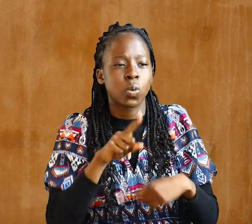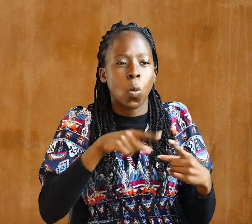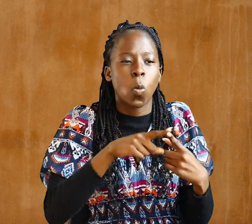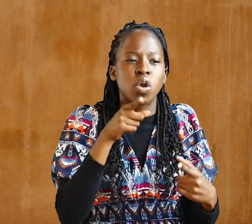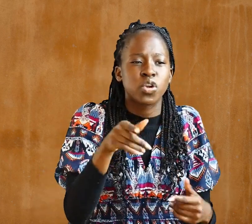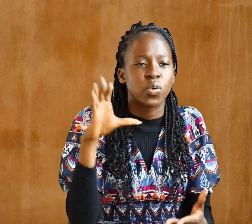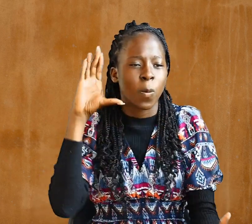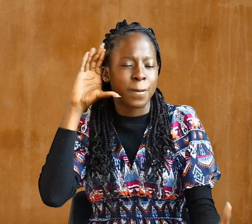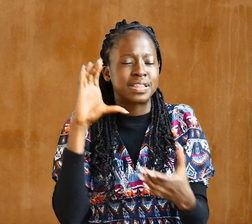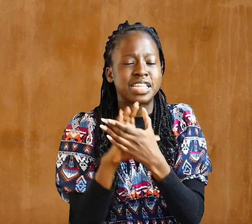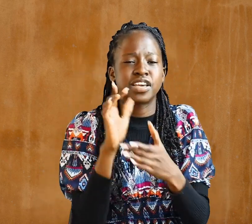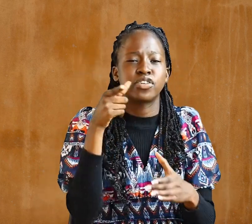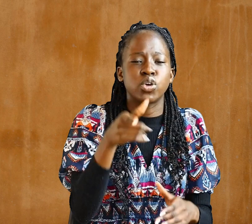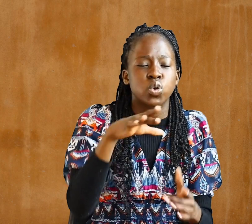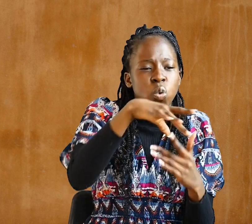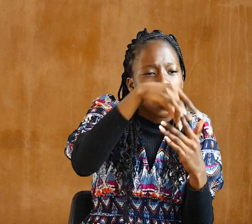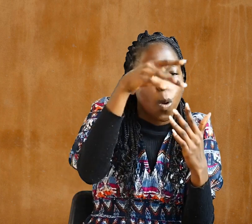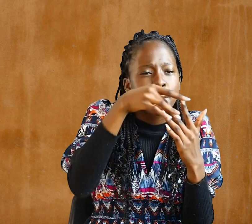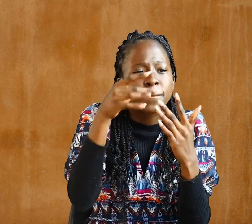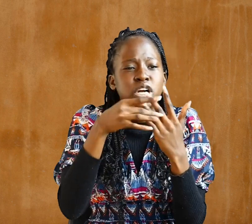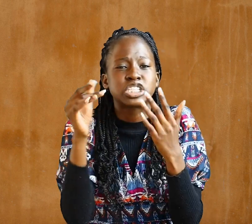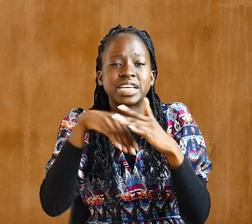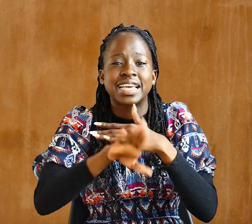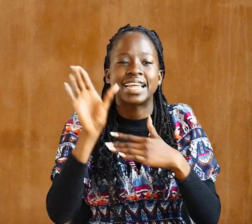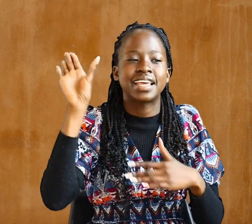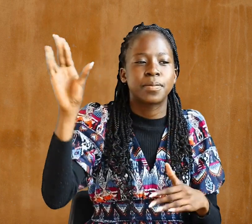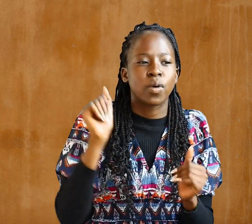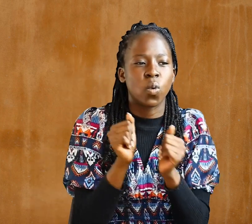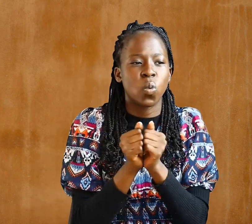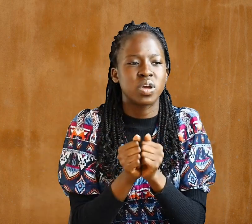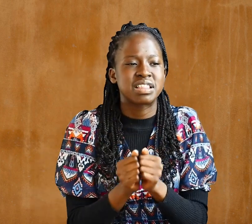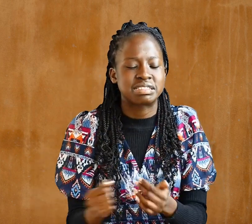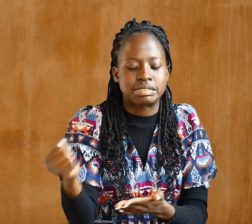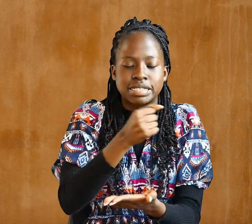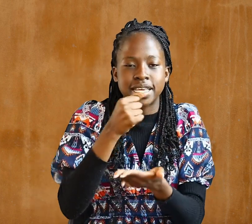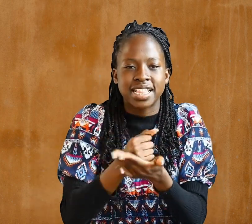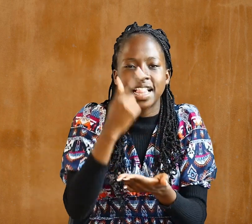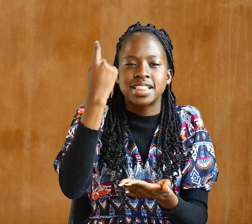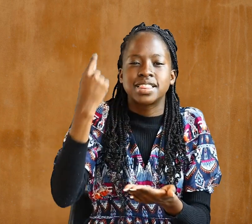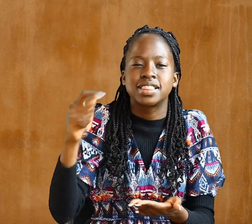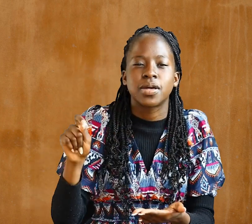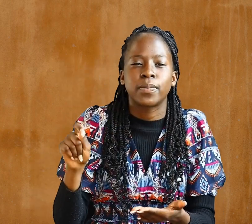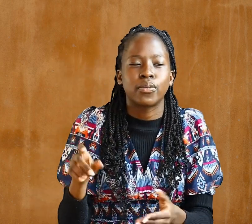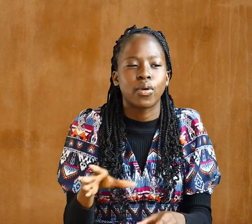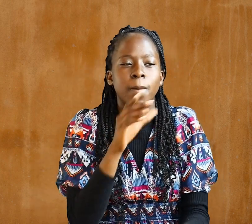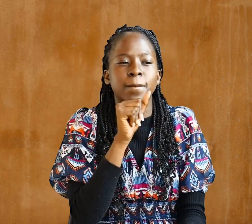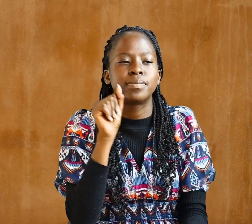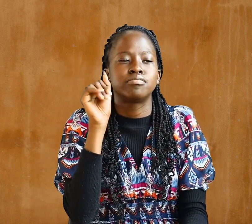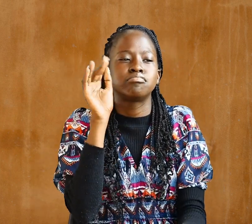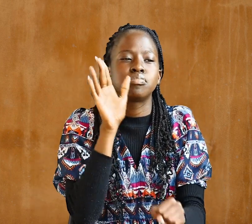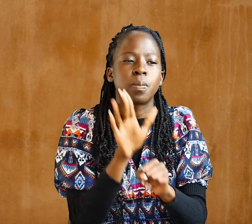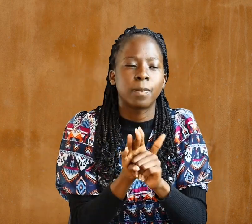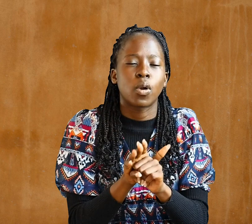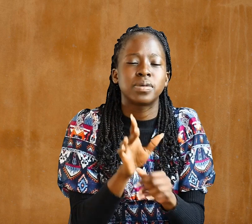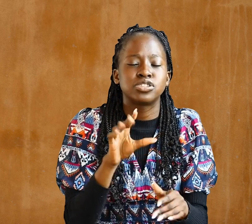When you believed, you were marked in him with a seal, the promised Holy Spirit,